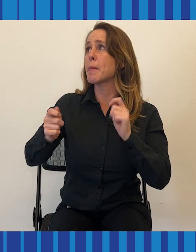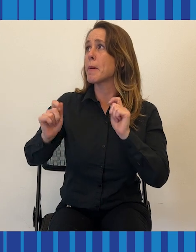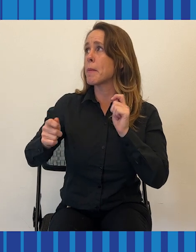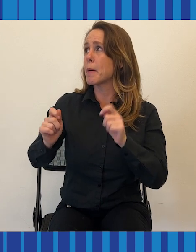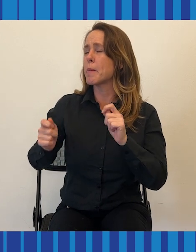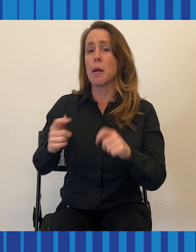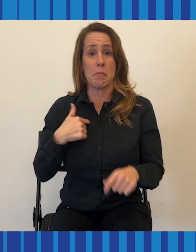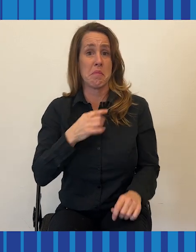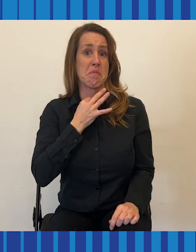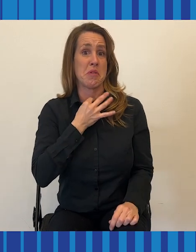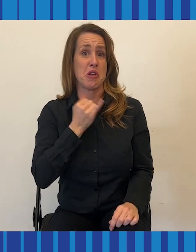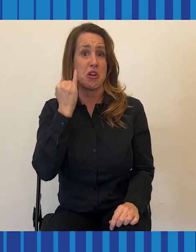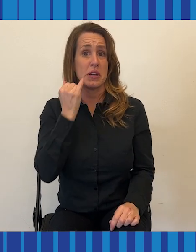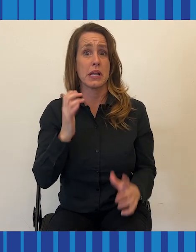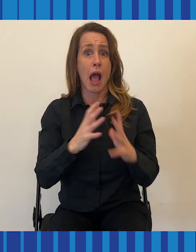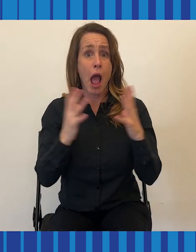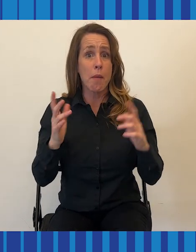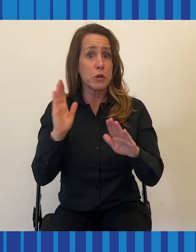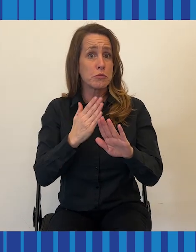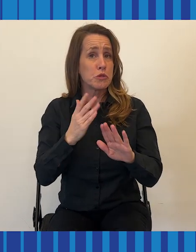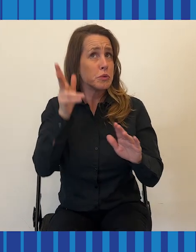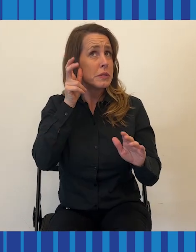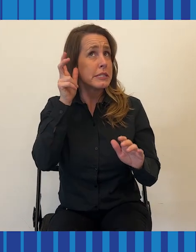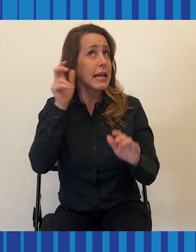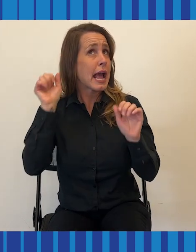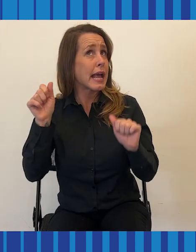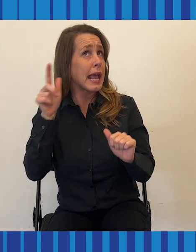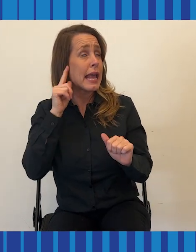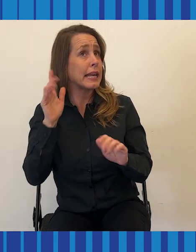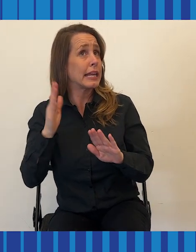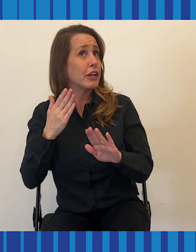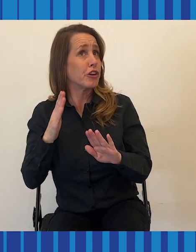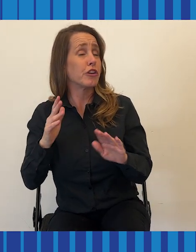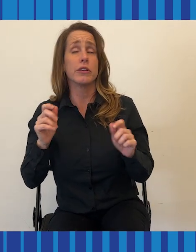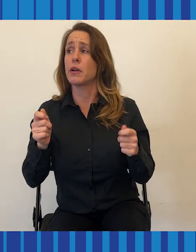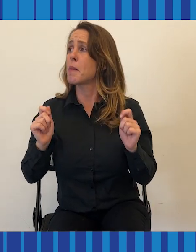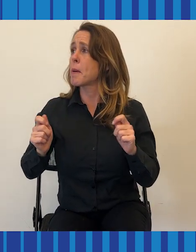I've always wondered how much of music I'm actually hearing.